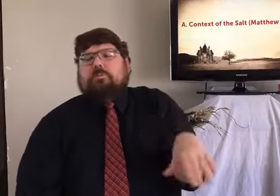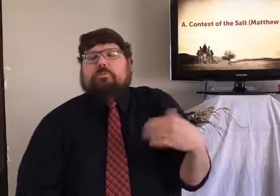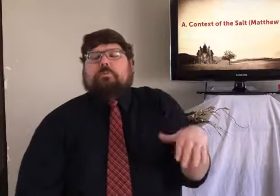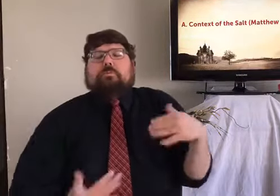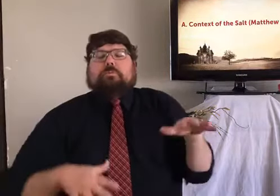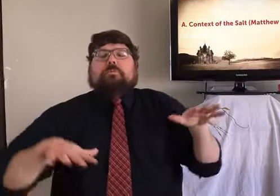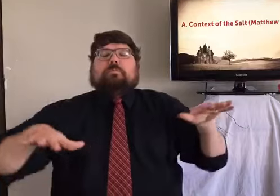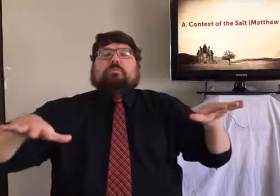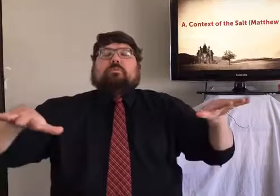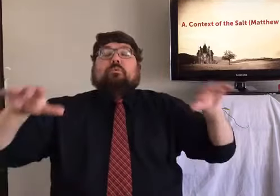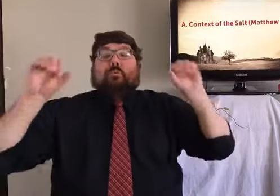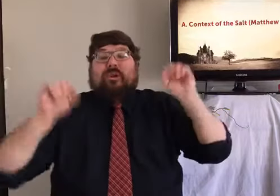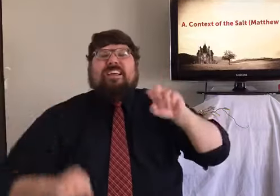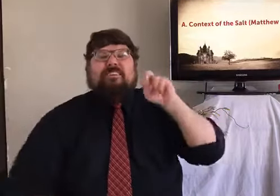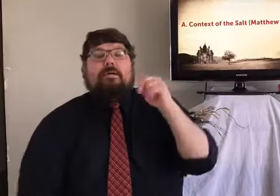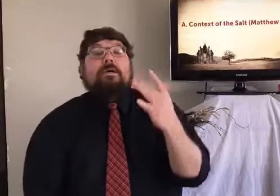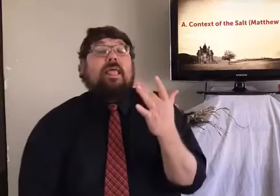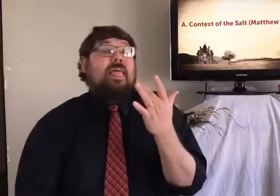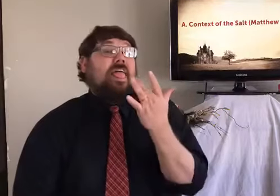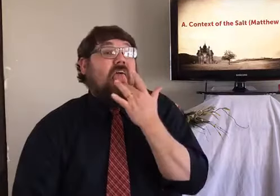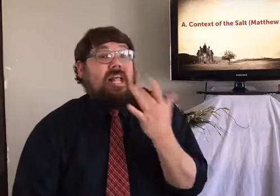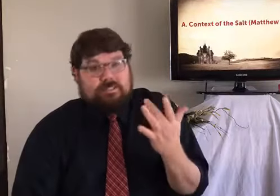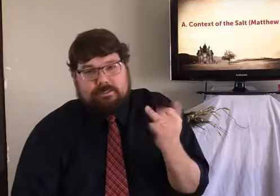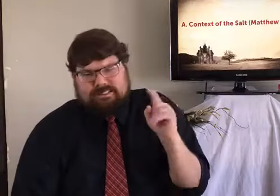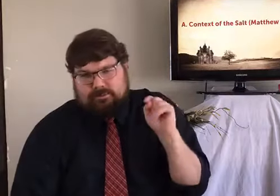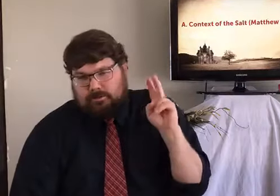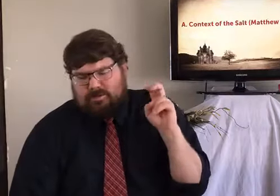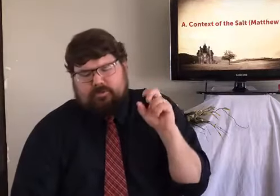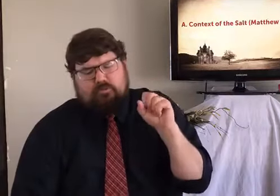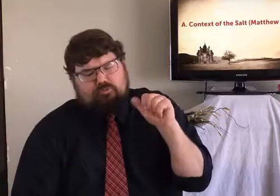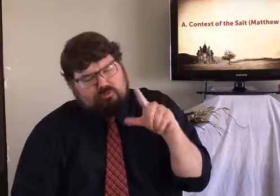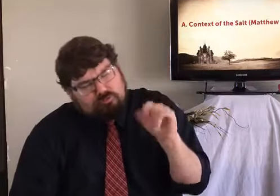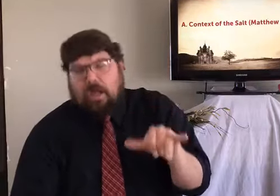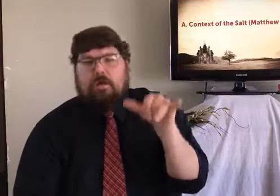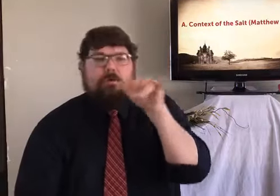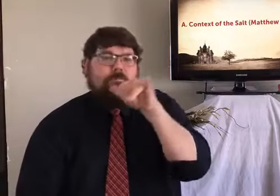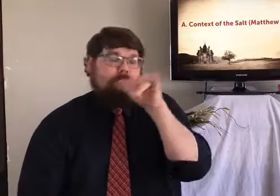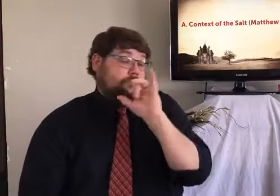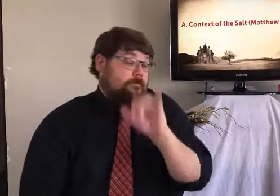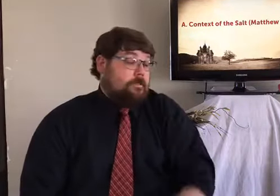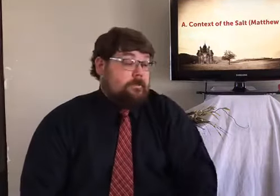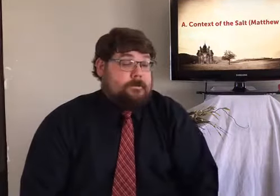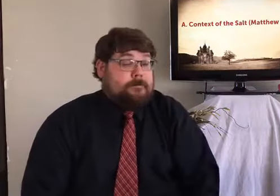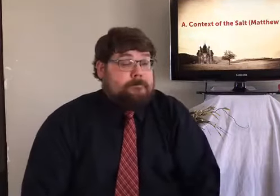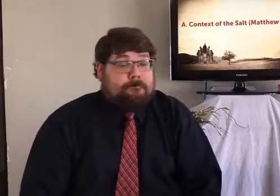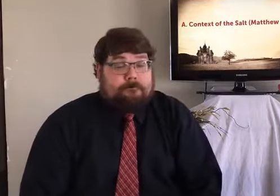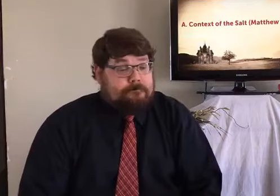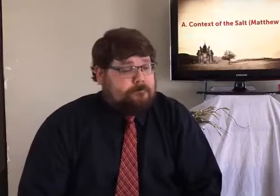desert, and you can even taste the salt there.